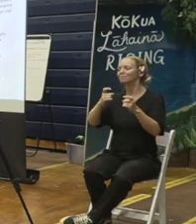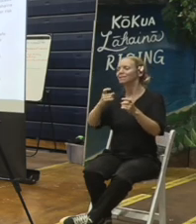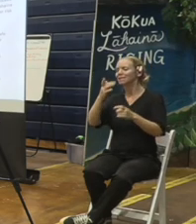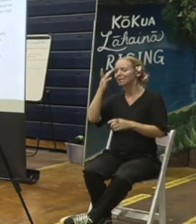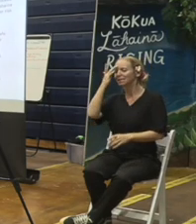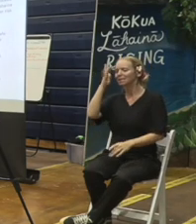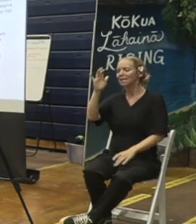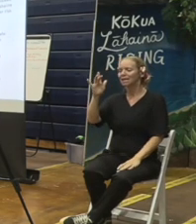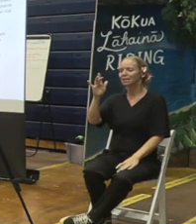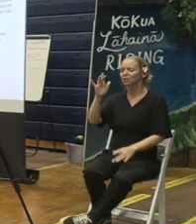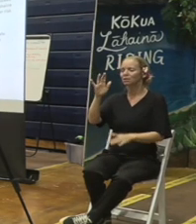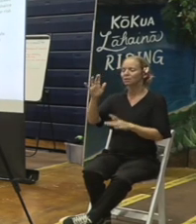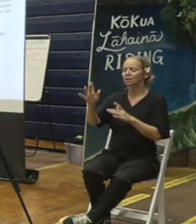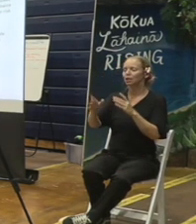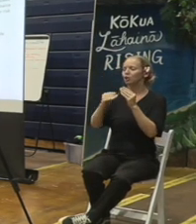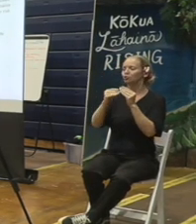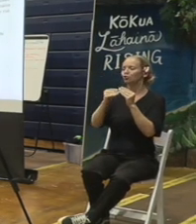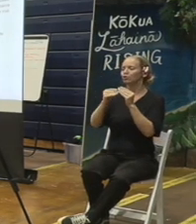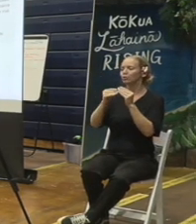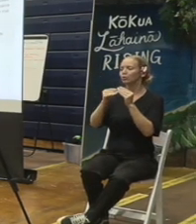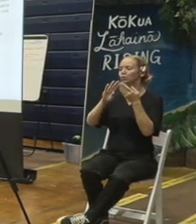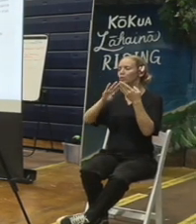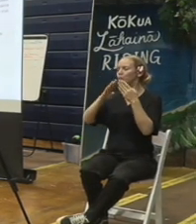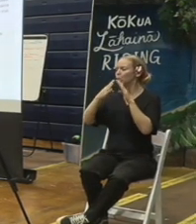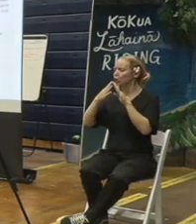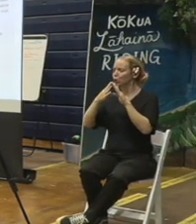So, let us come together and contribute.